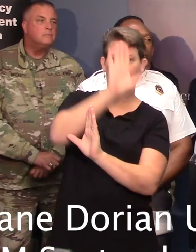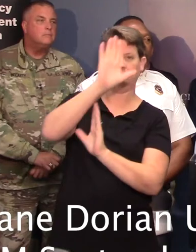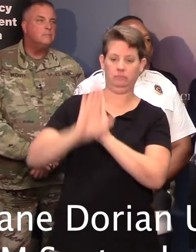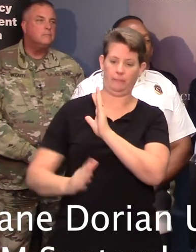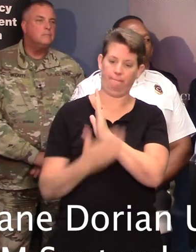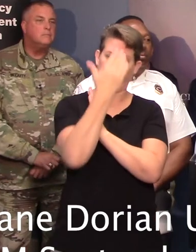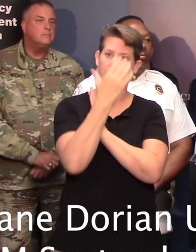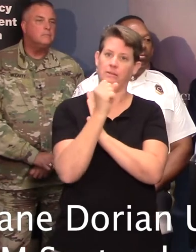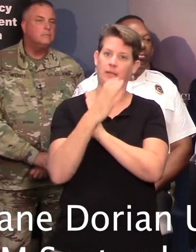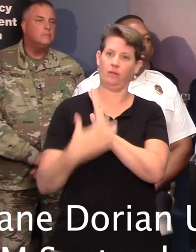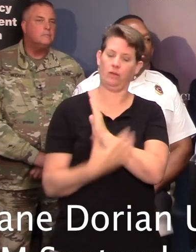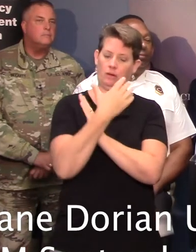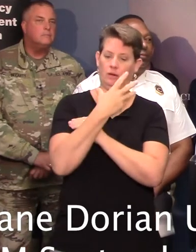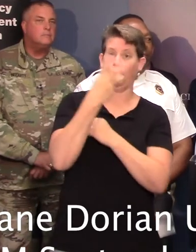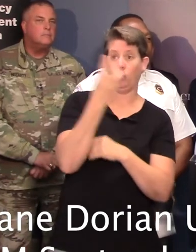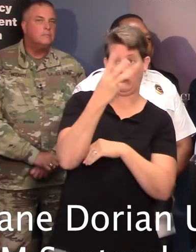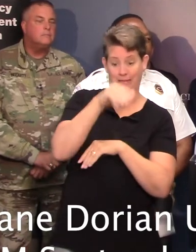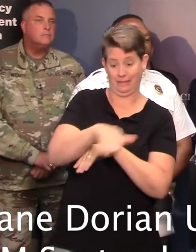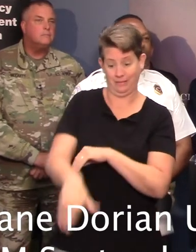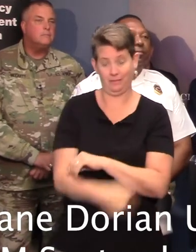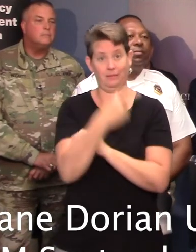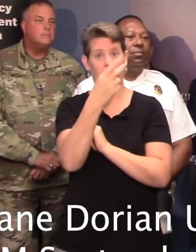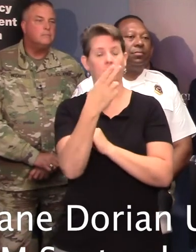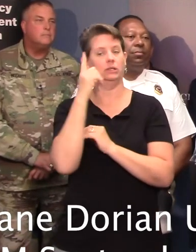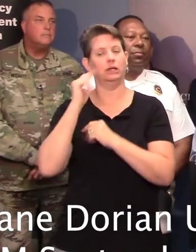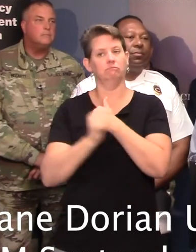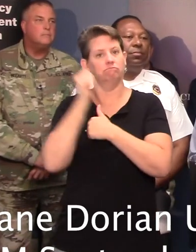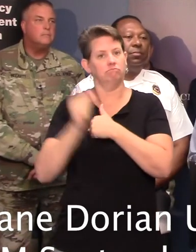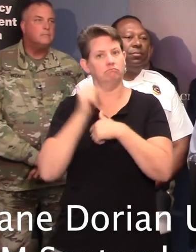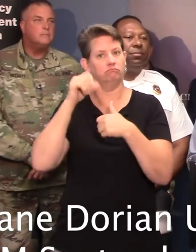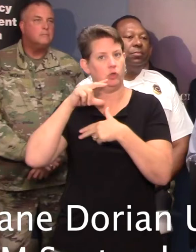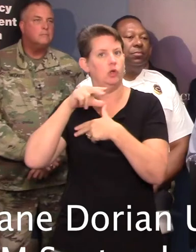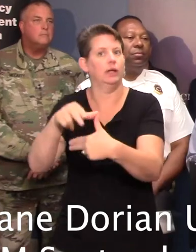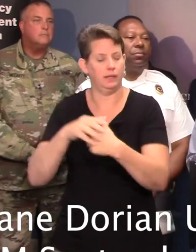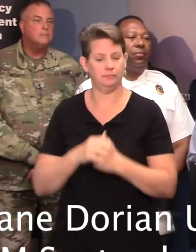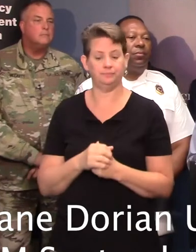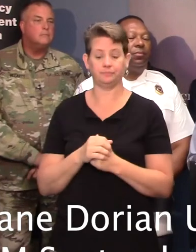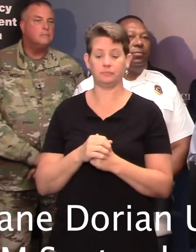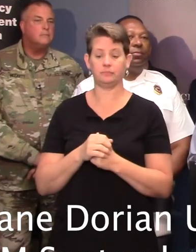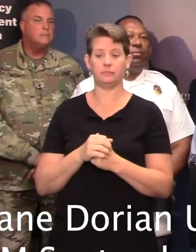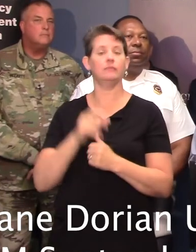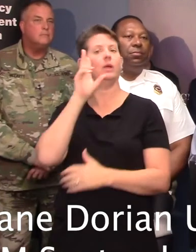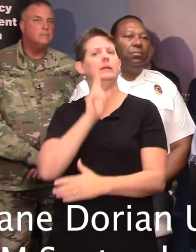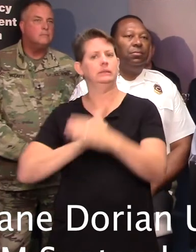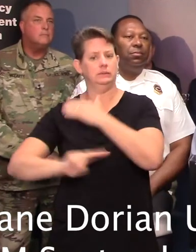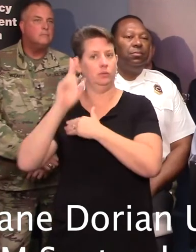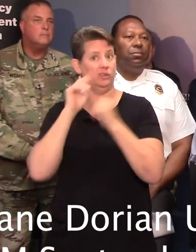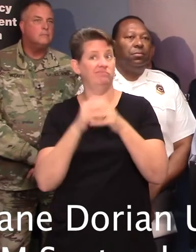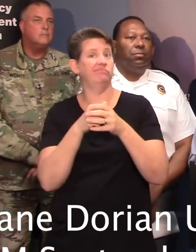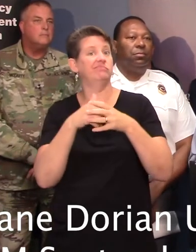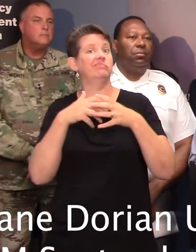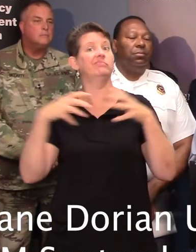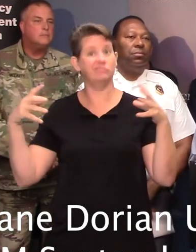Wednesday night and Thursday as a dangerous hurricane. Dorian will be growing in size as it passes off the South Carolina